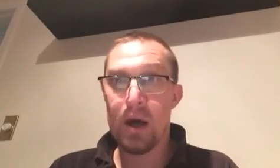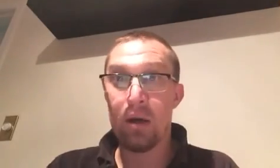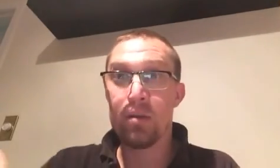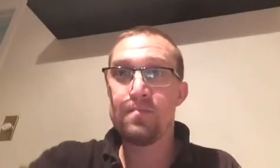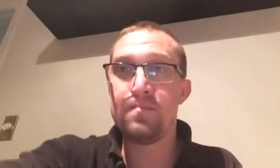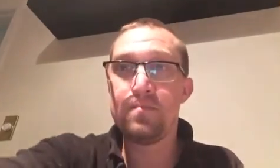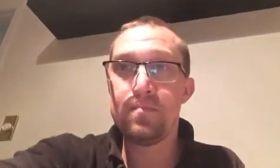to hell.